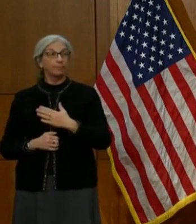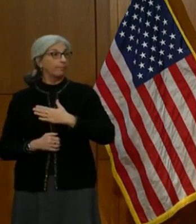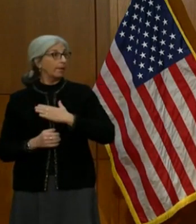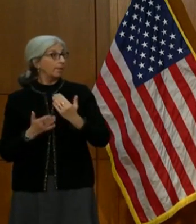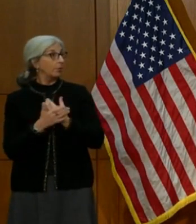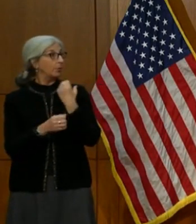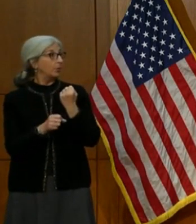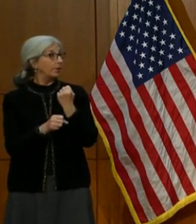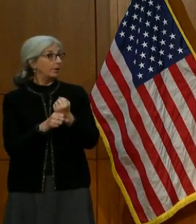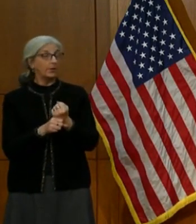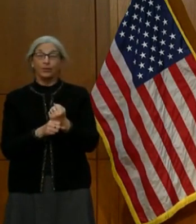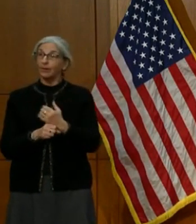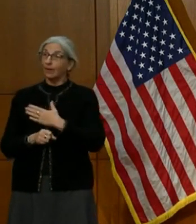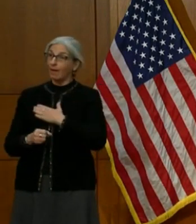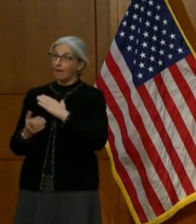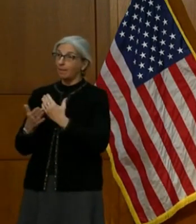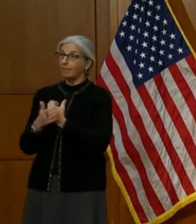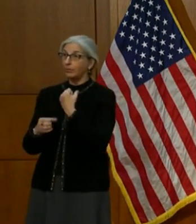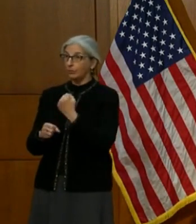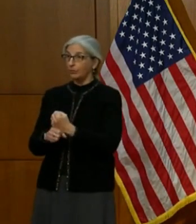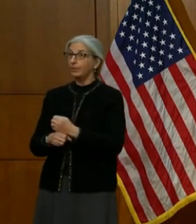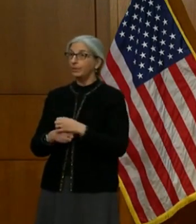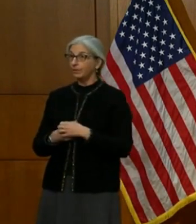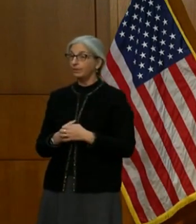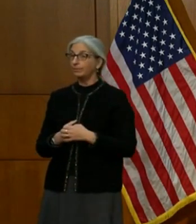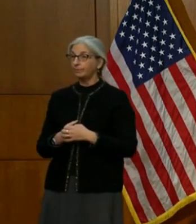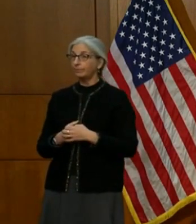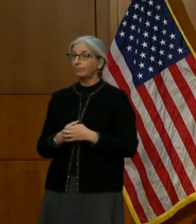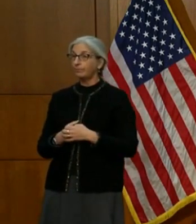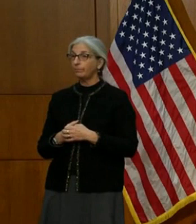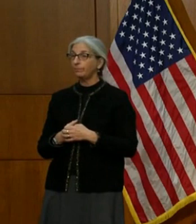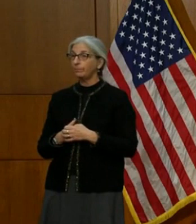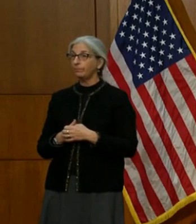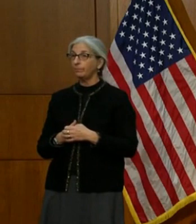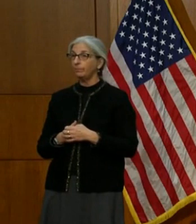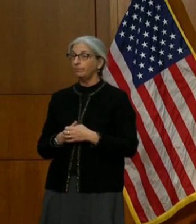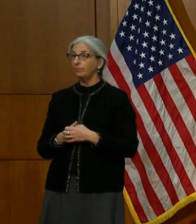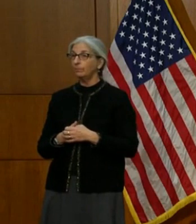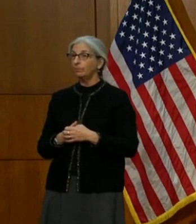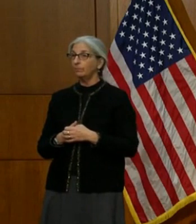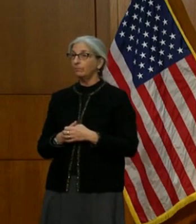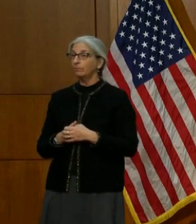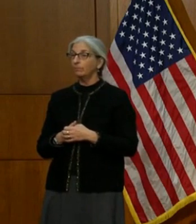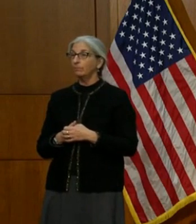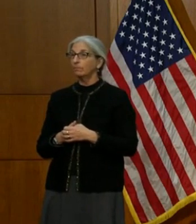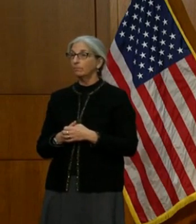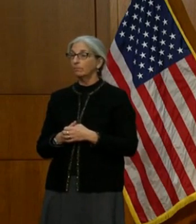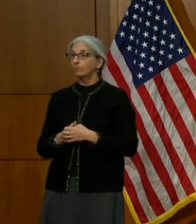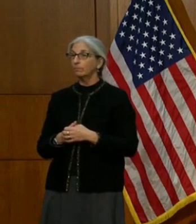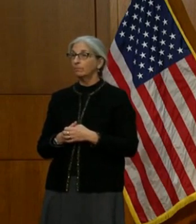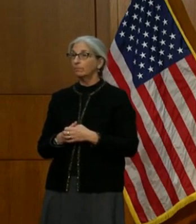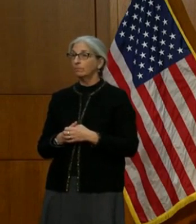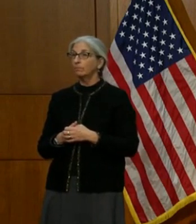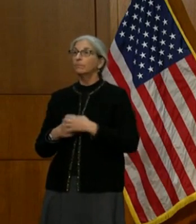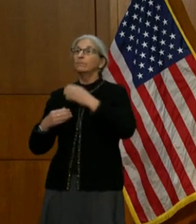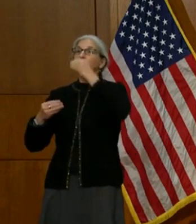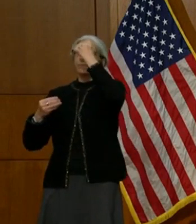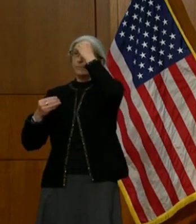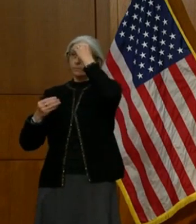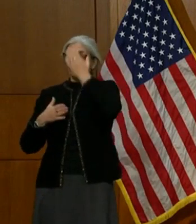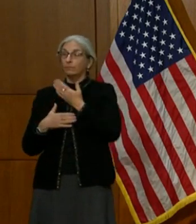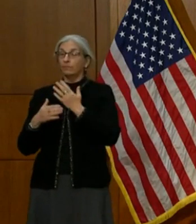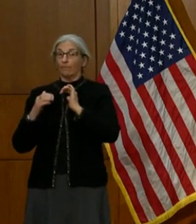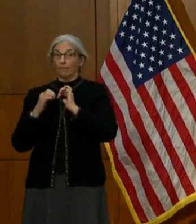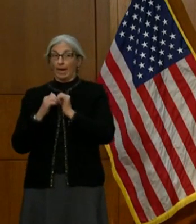Happy New Year to you, Andre. Could you update us on some of your efforts to reach minorities who